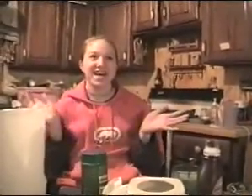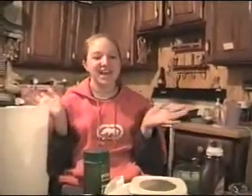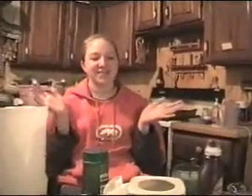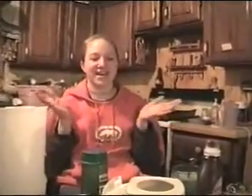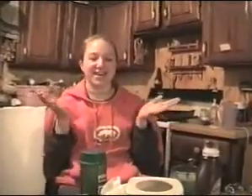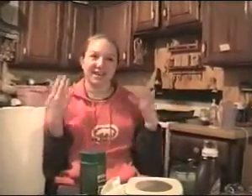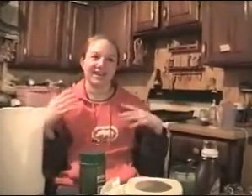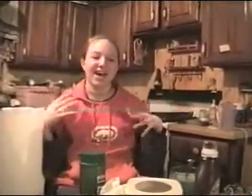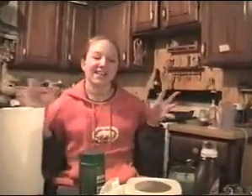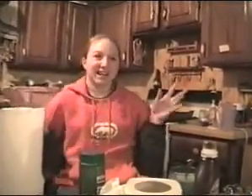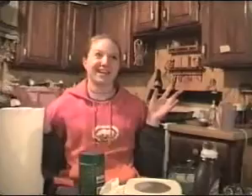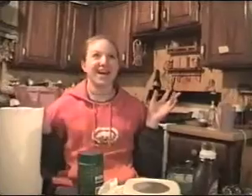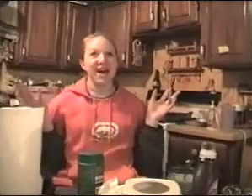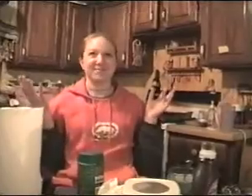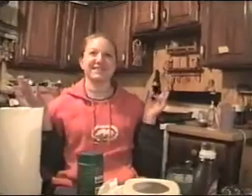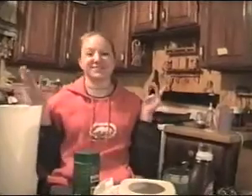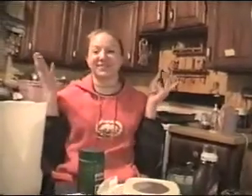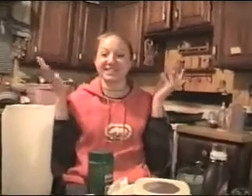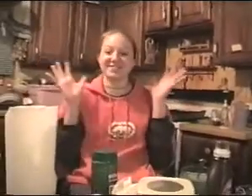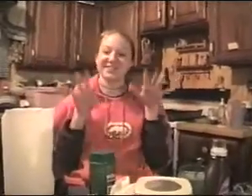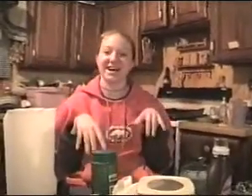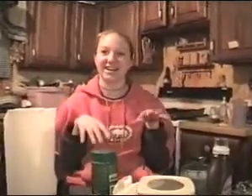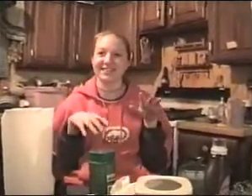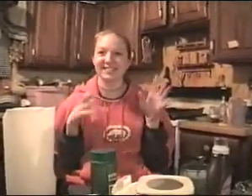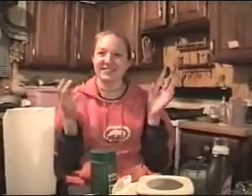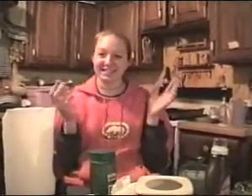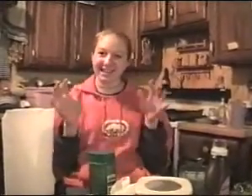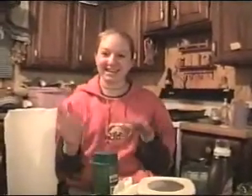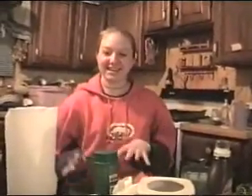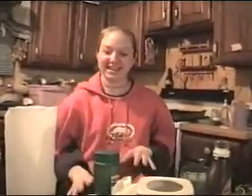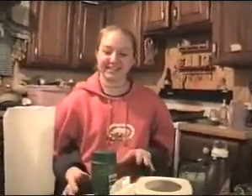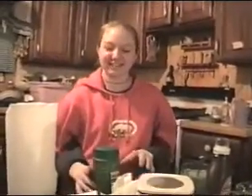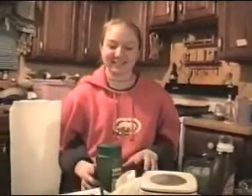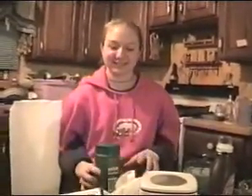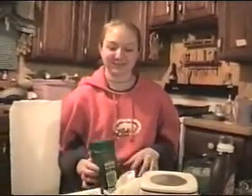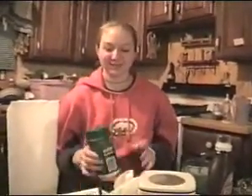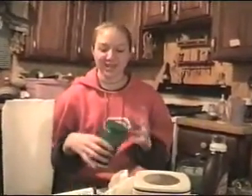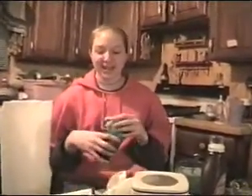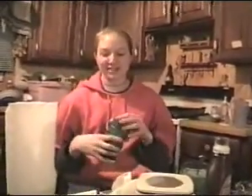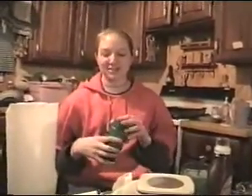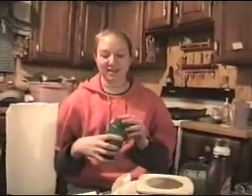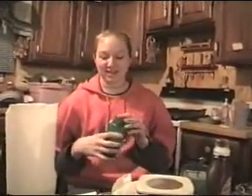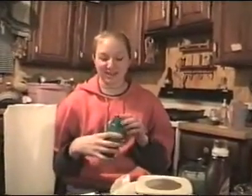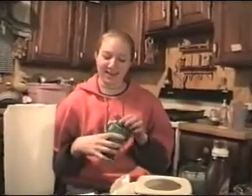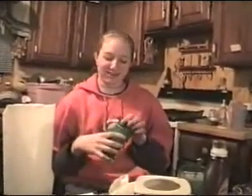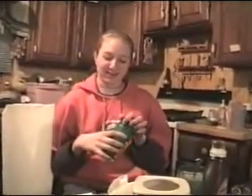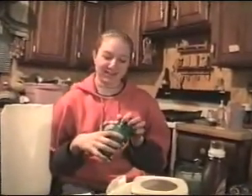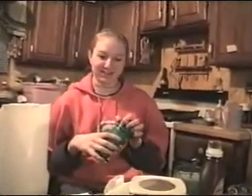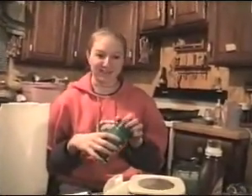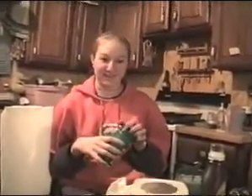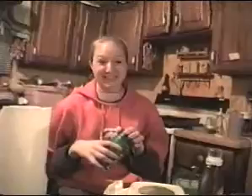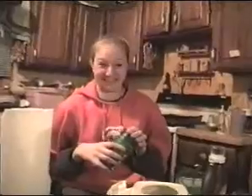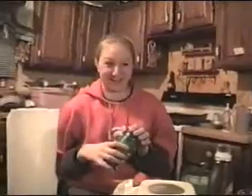Anyway, okay. I'm really, really hungry, so let's eat. Excuse me, I don't want to get stuff on myself.